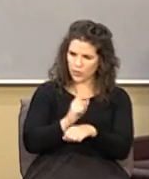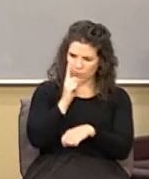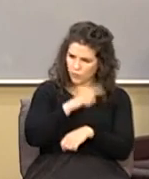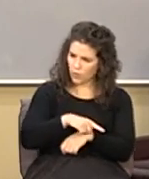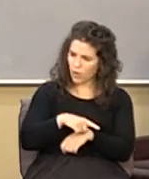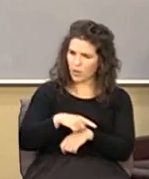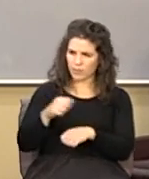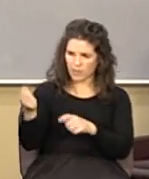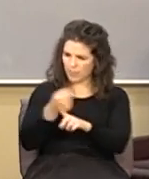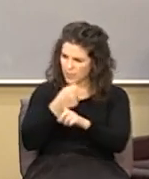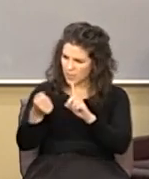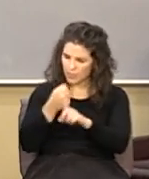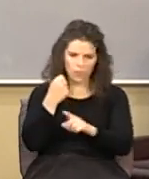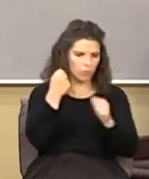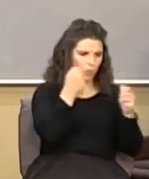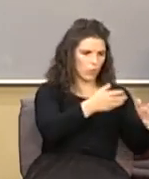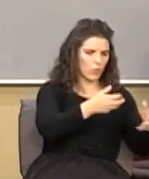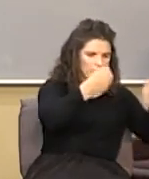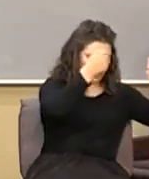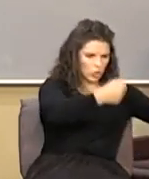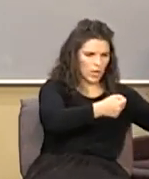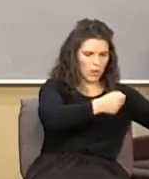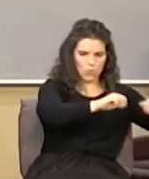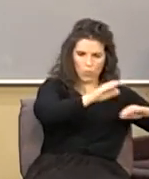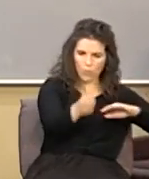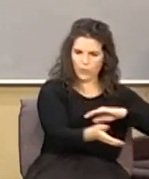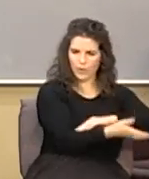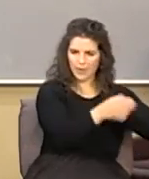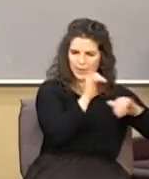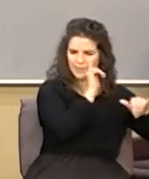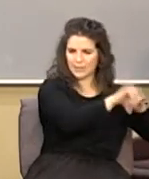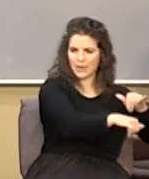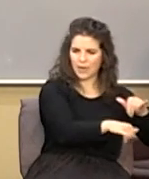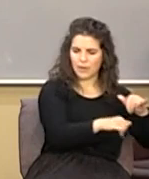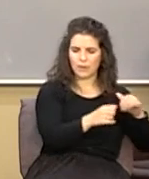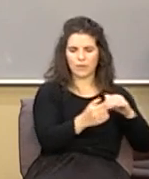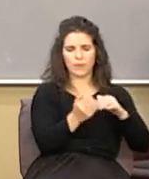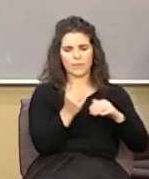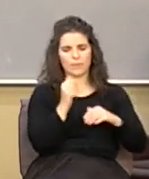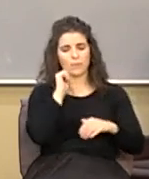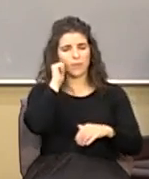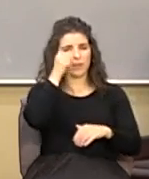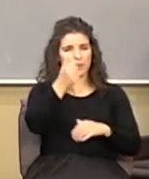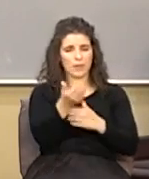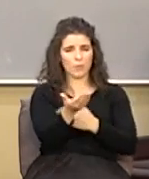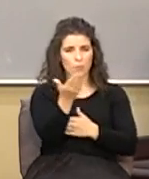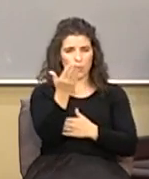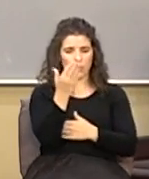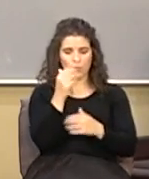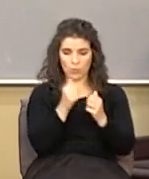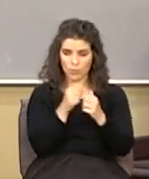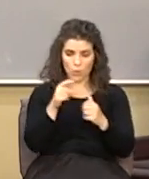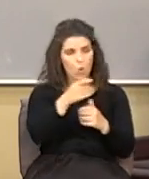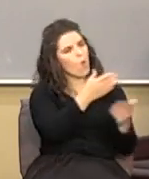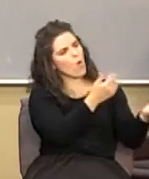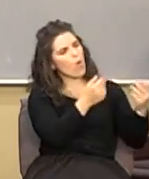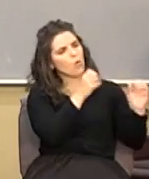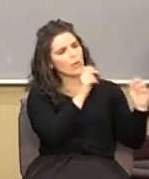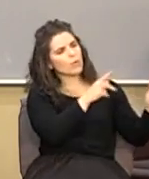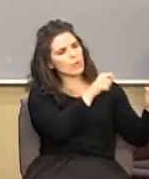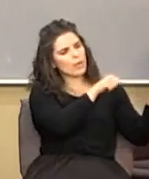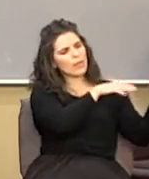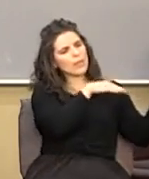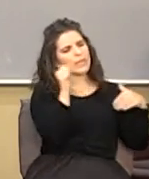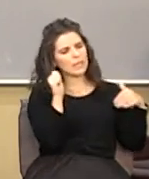beat him up throw him in jail leave him in jail overnight and the next morning they do what the guy did with Paul they come and say okay you can leave